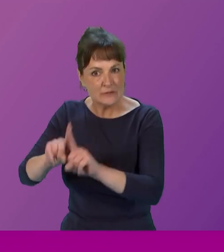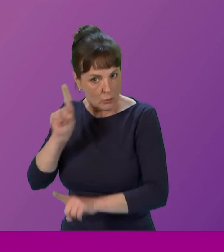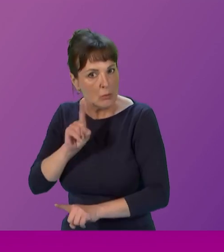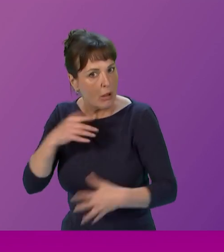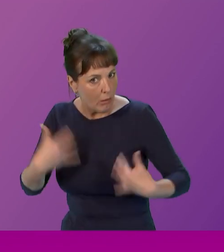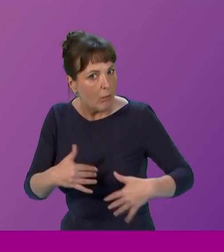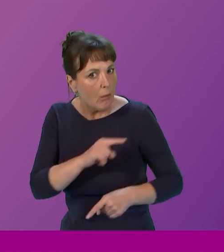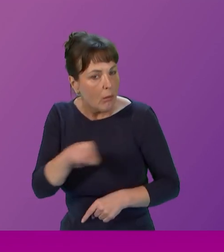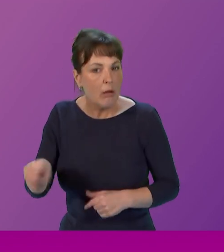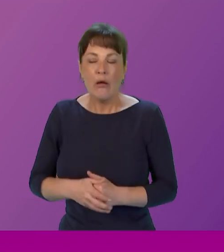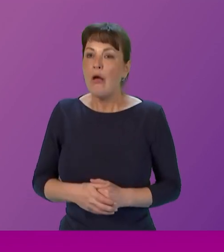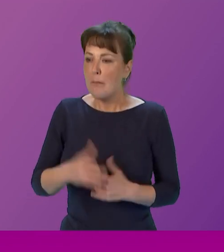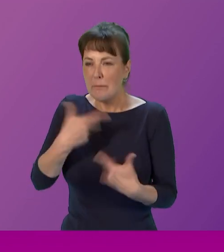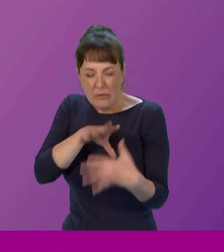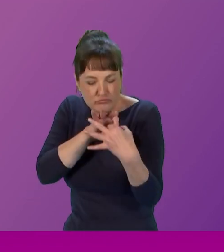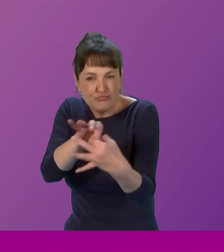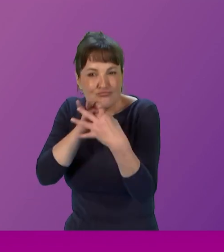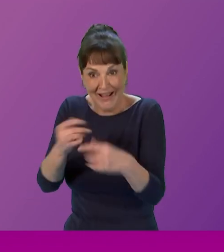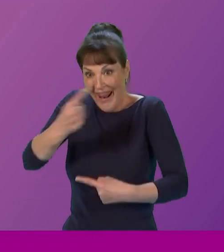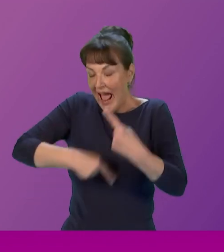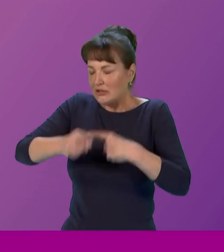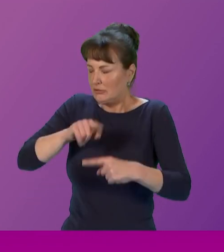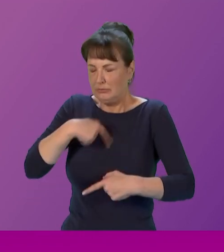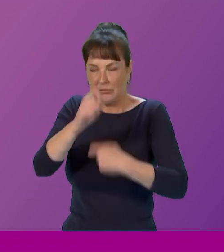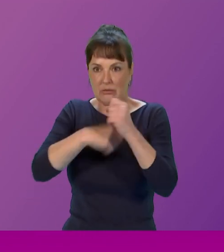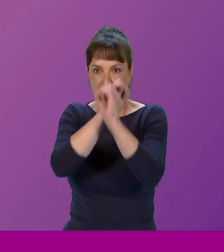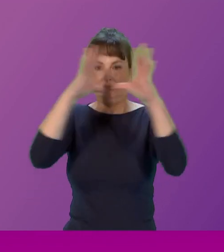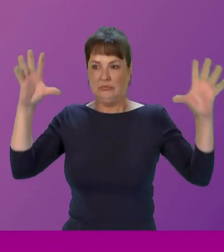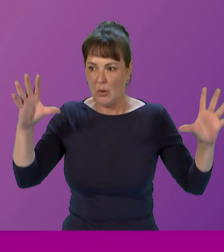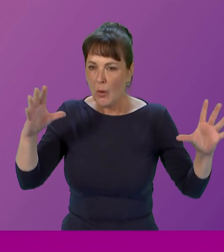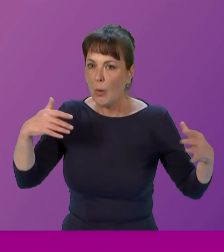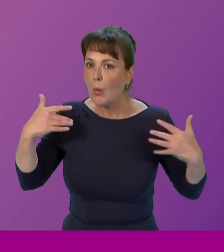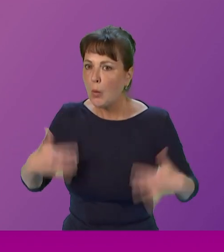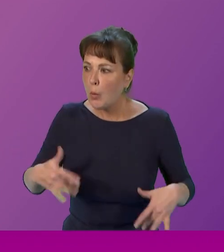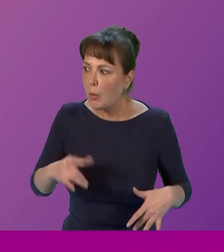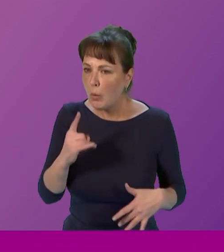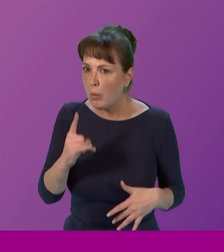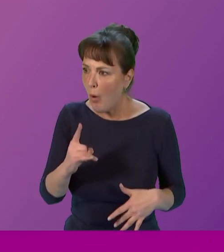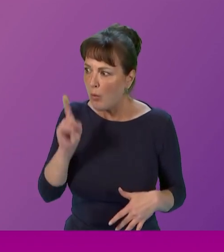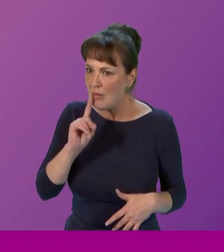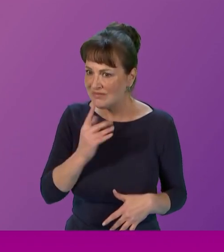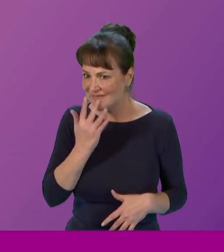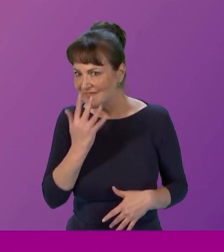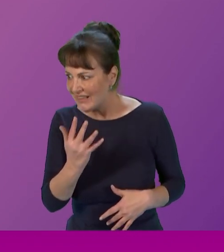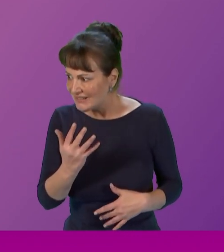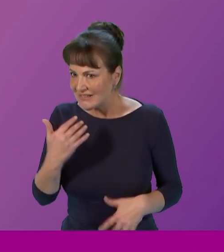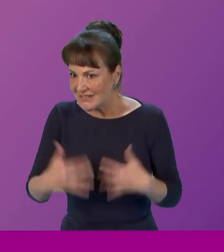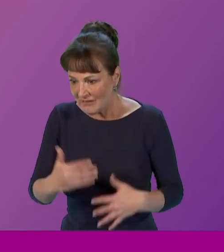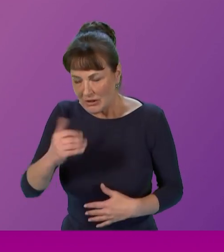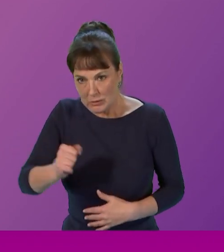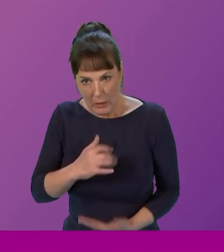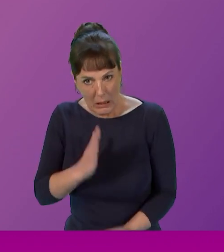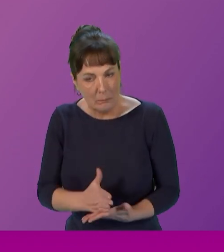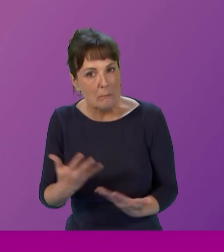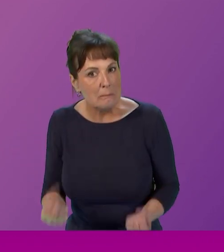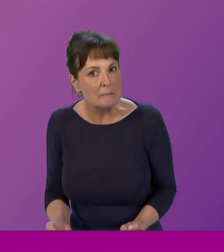engaging with those who attended opened my eyes to the realities faced by women in Scotland and allowed me to put issues that I had learned about